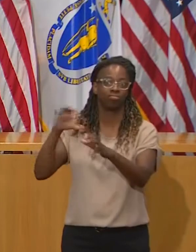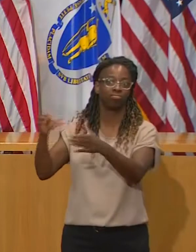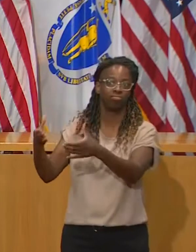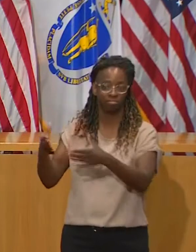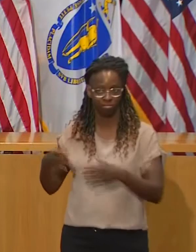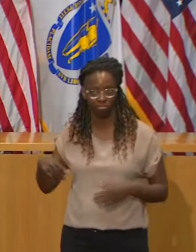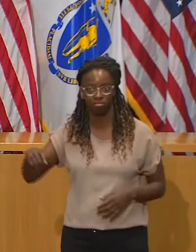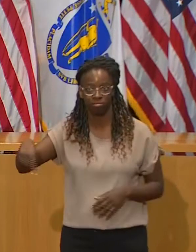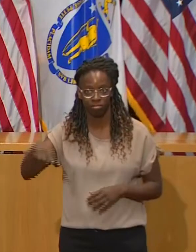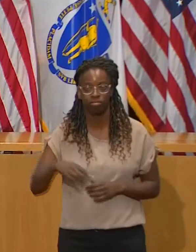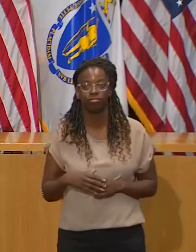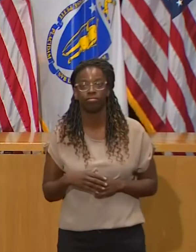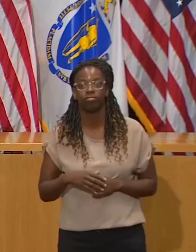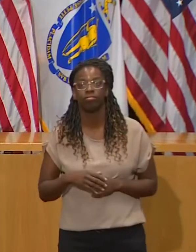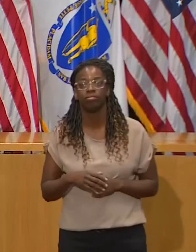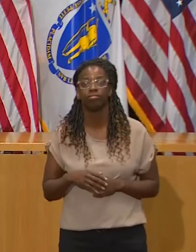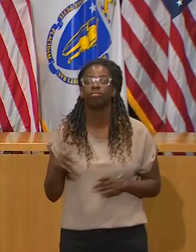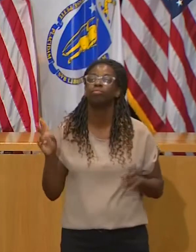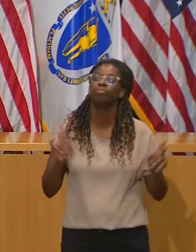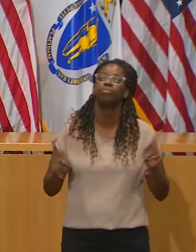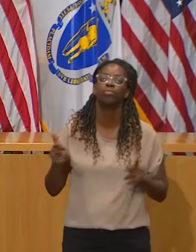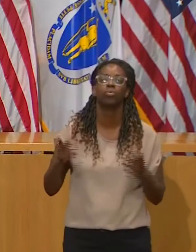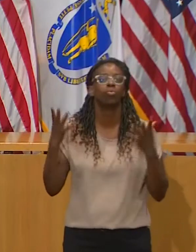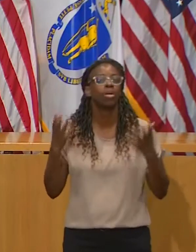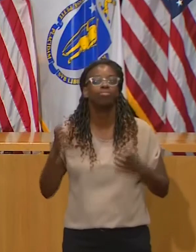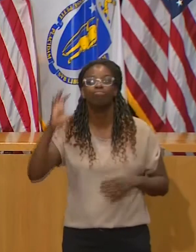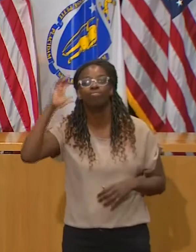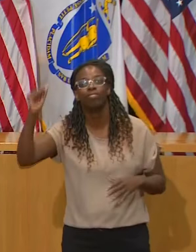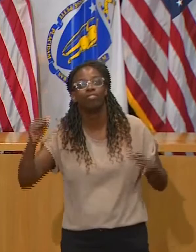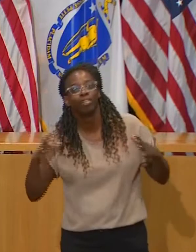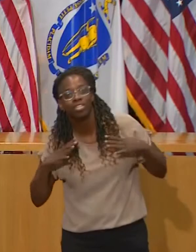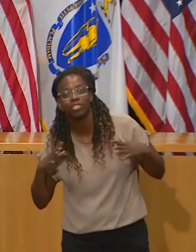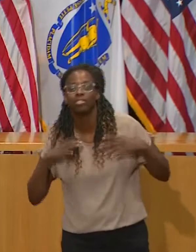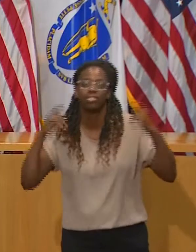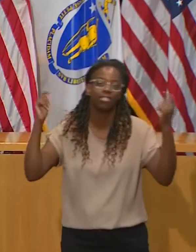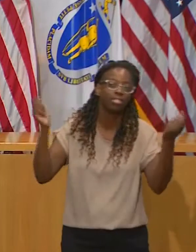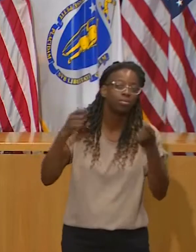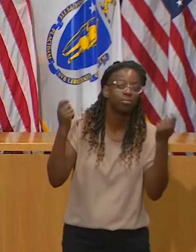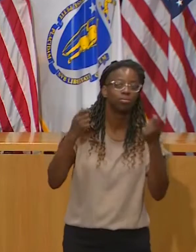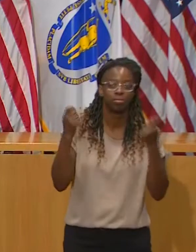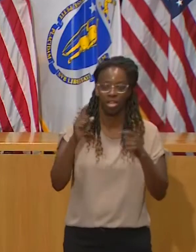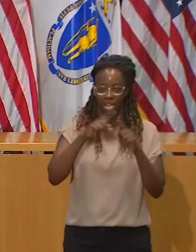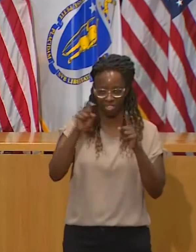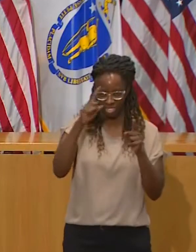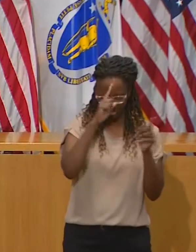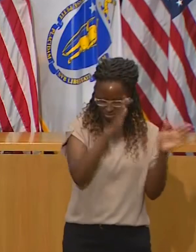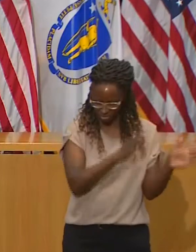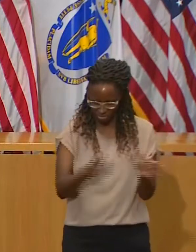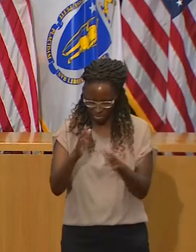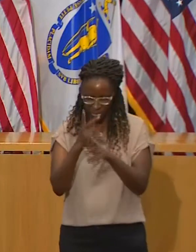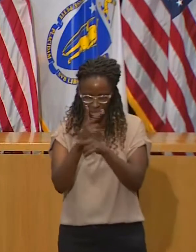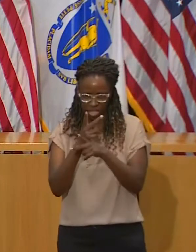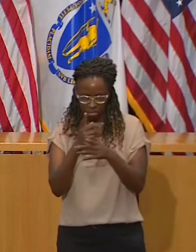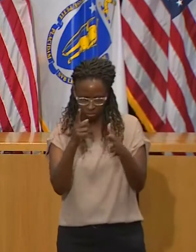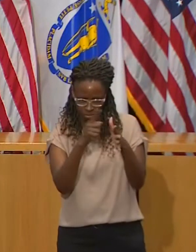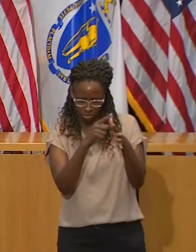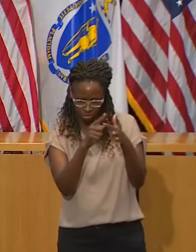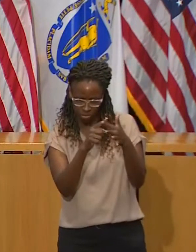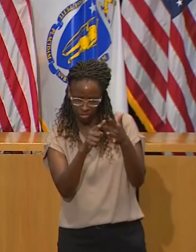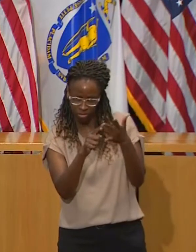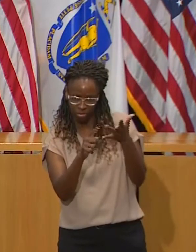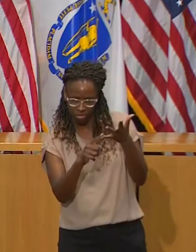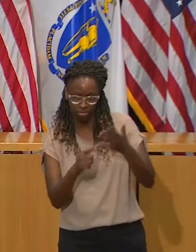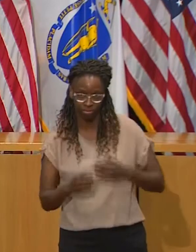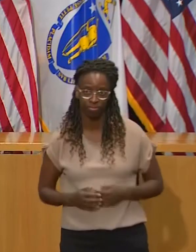the holiday and we need to respect that when we make decisions about how we plan to spend that weekend. It's